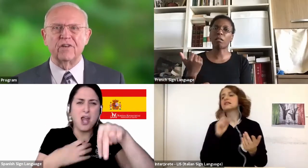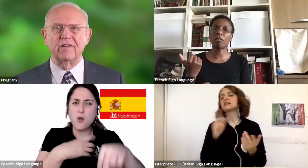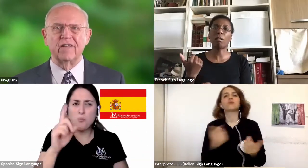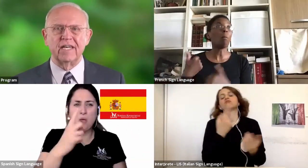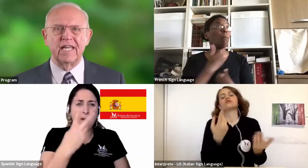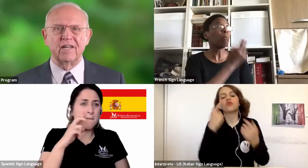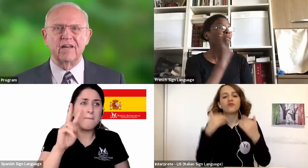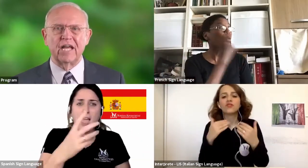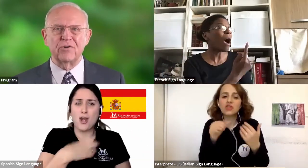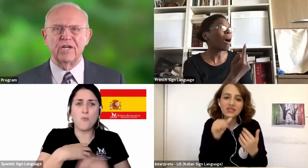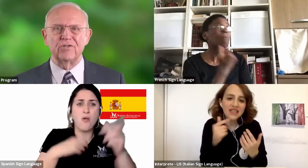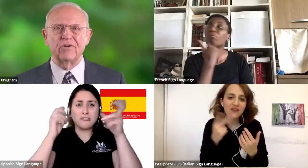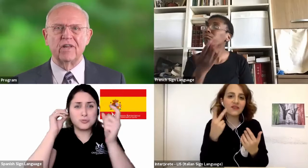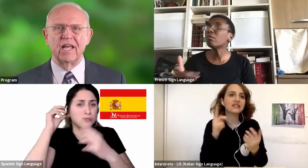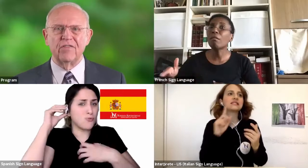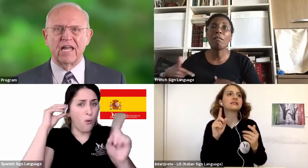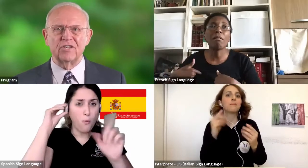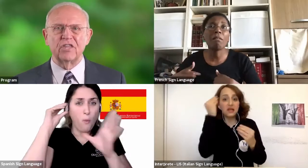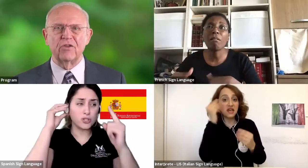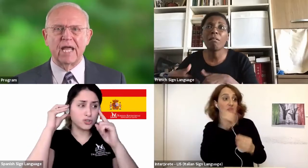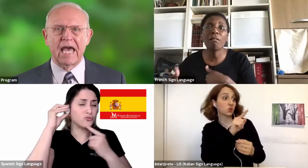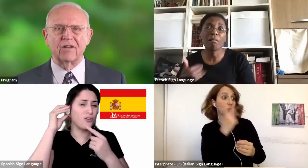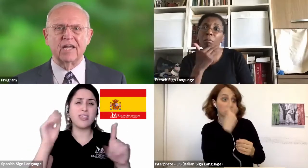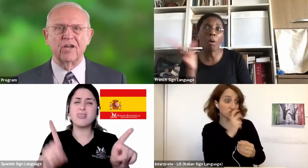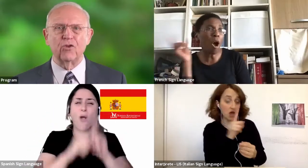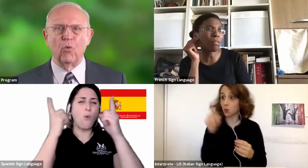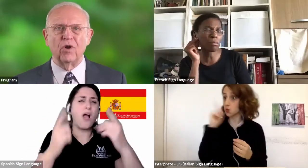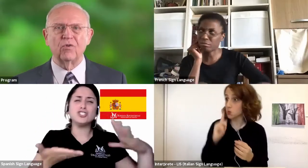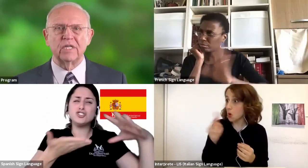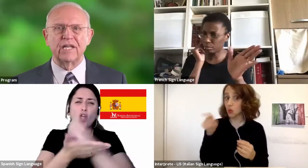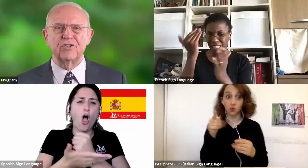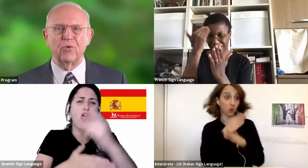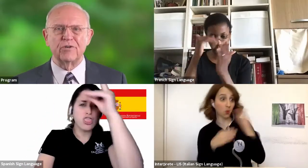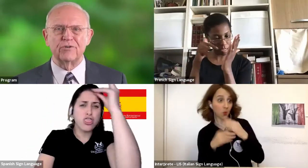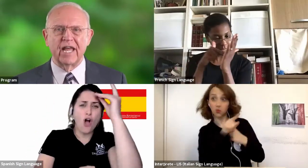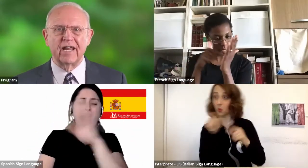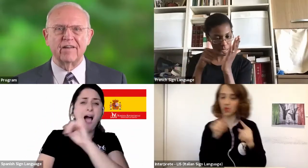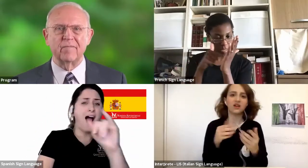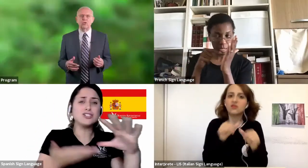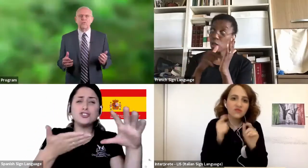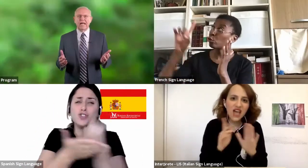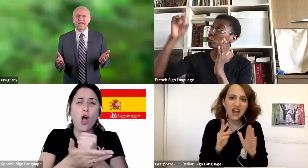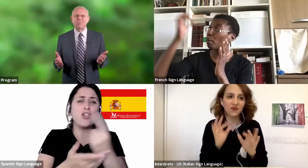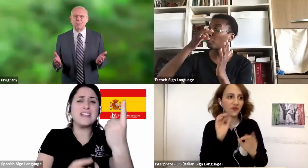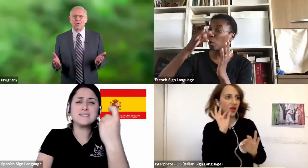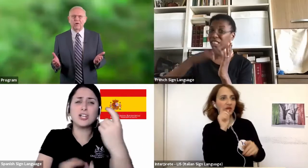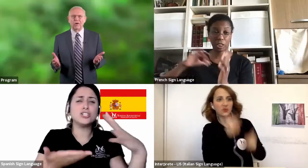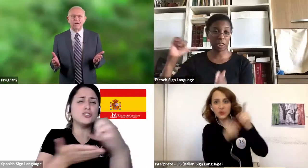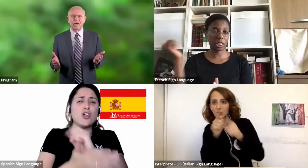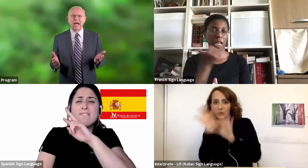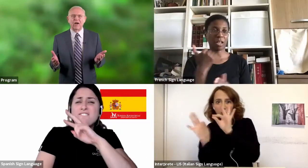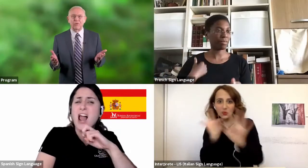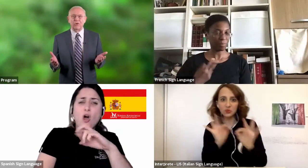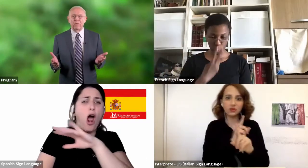are gifted, needed, and treasured. That is the reality the world needs to understand. To find out more